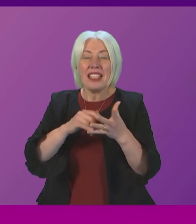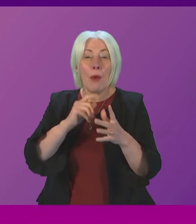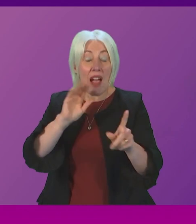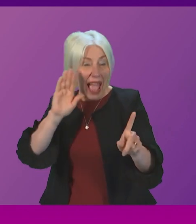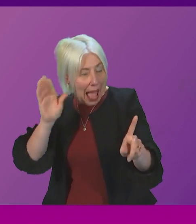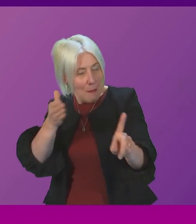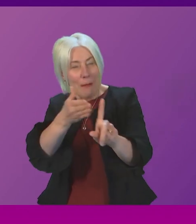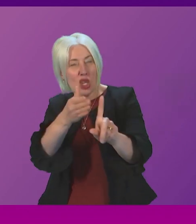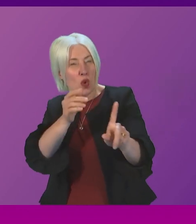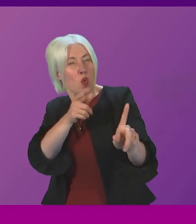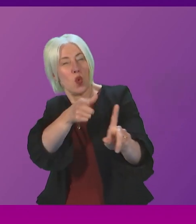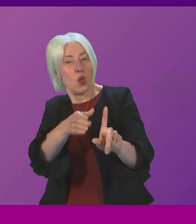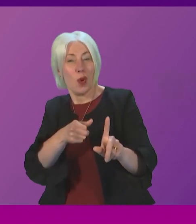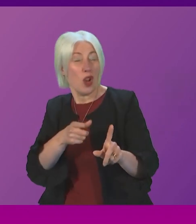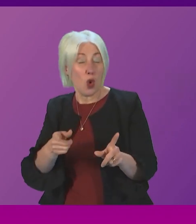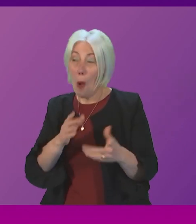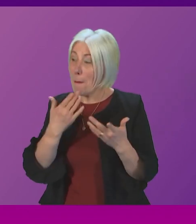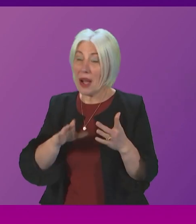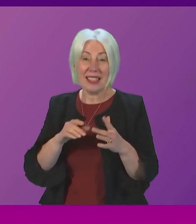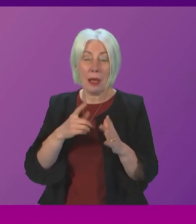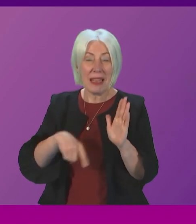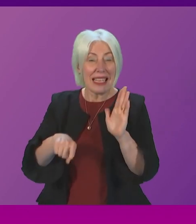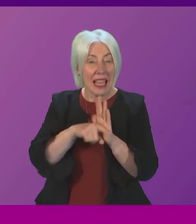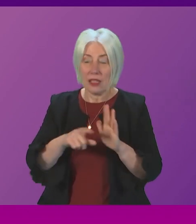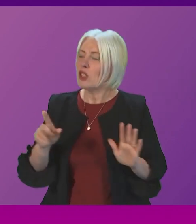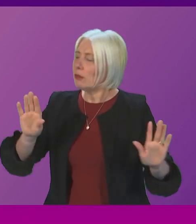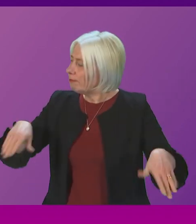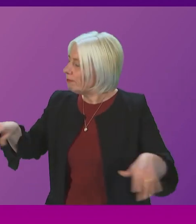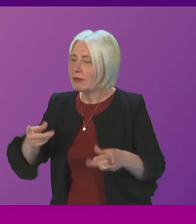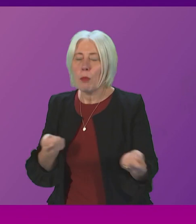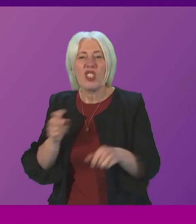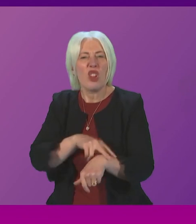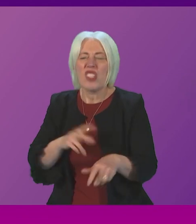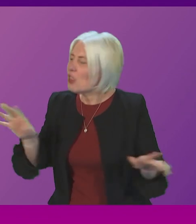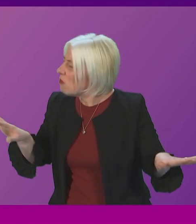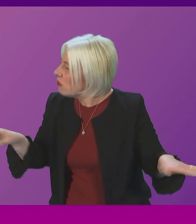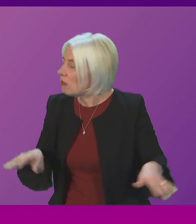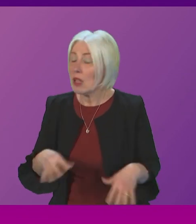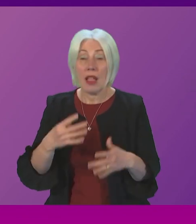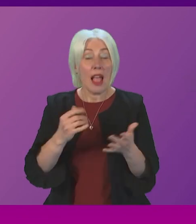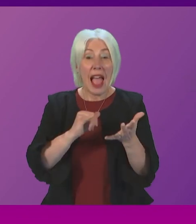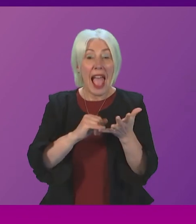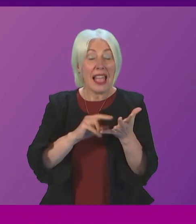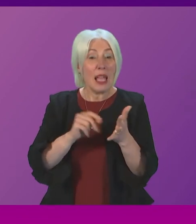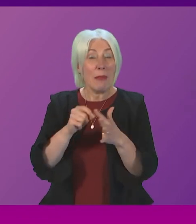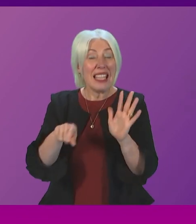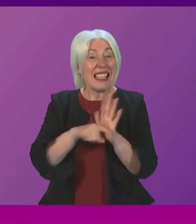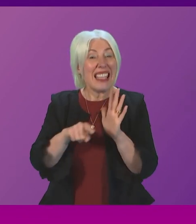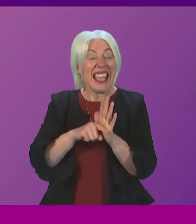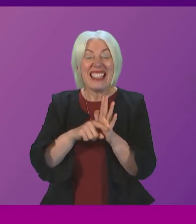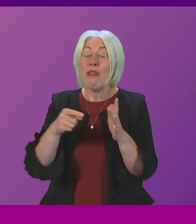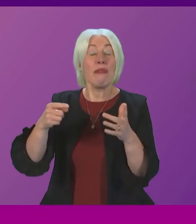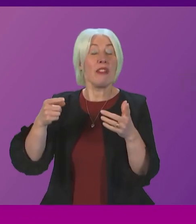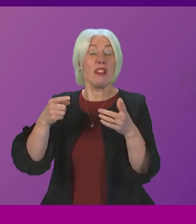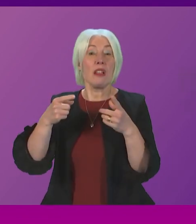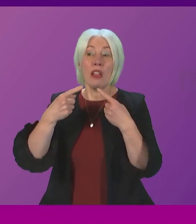has after wall-to-wall coverage negative coverage of the SNP for five to six weeks he's happy being in second